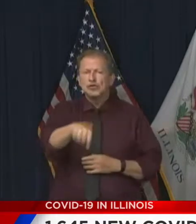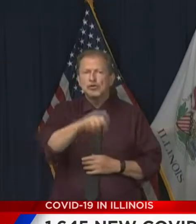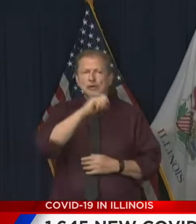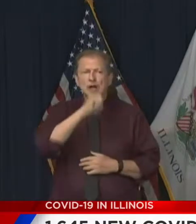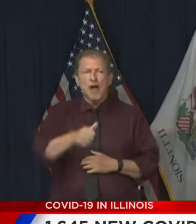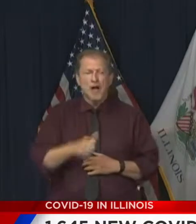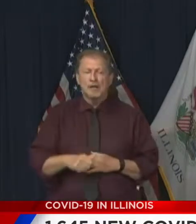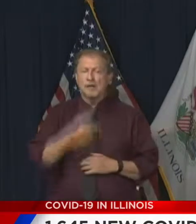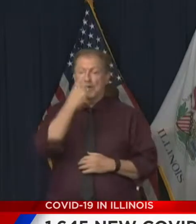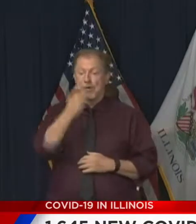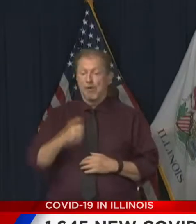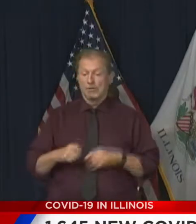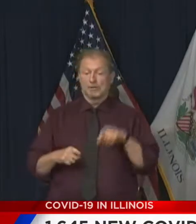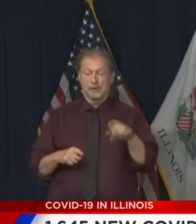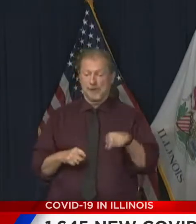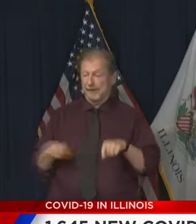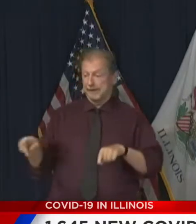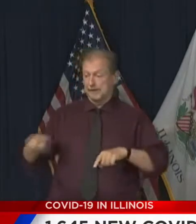reparations.